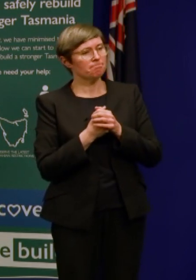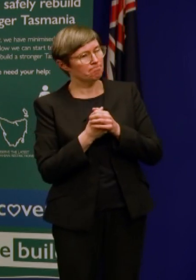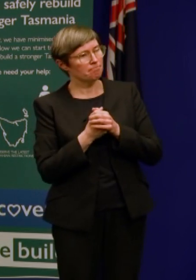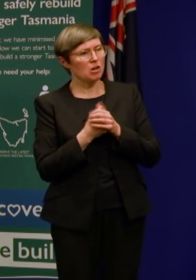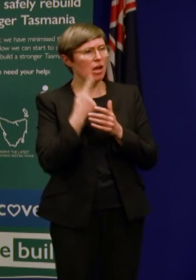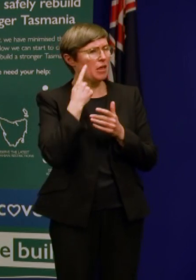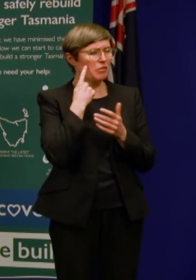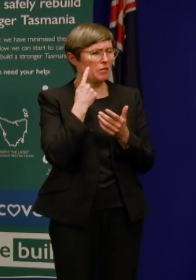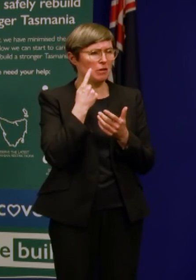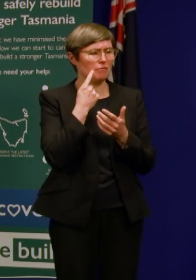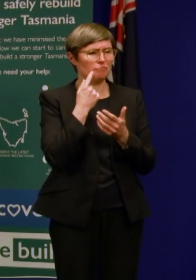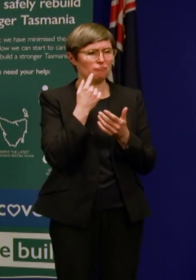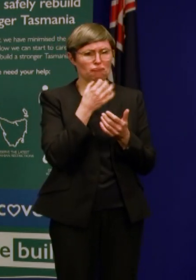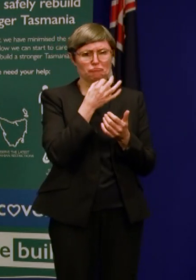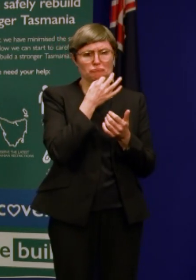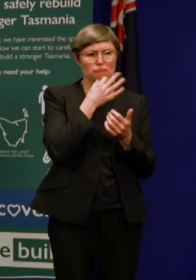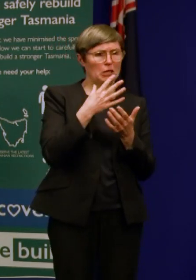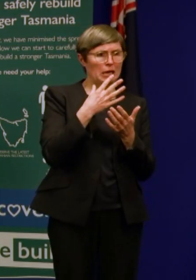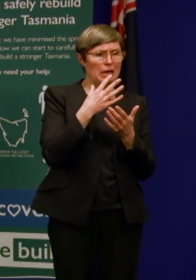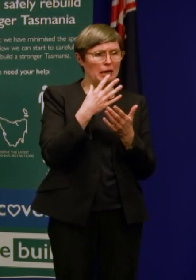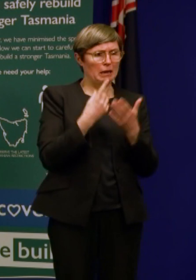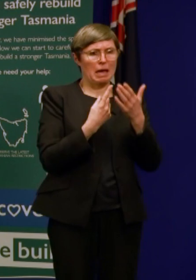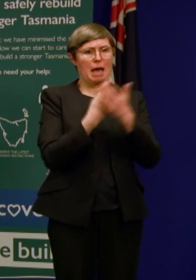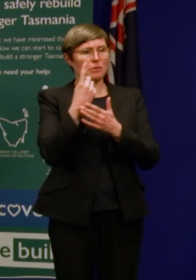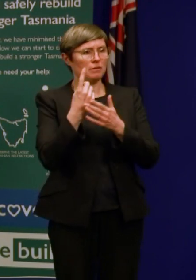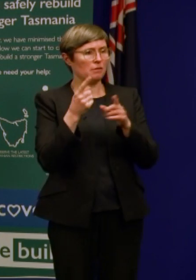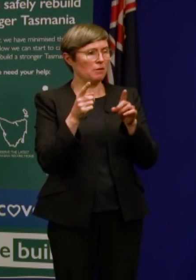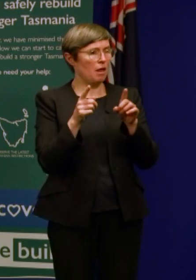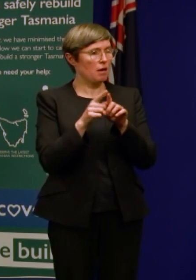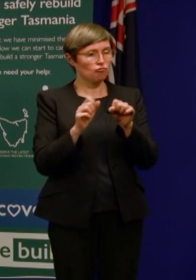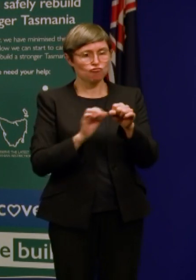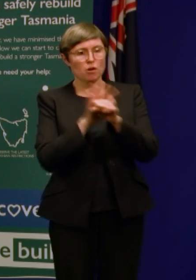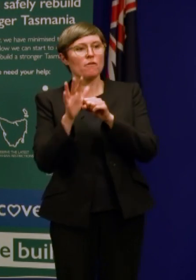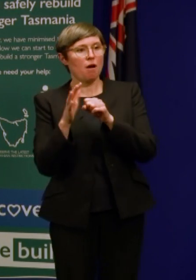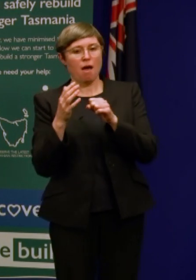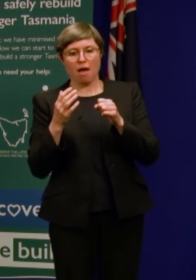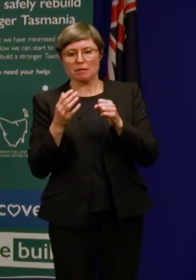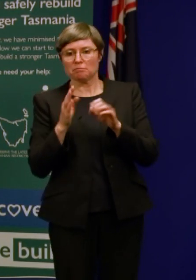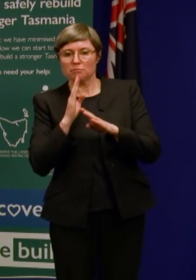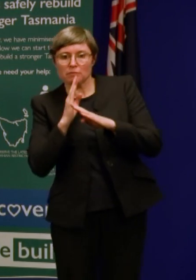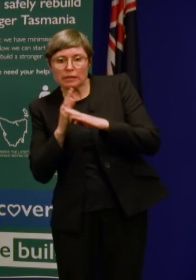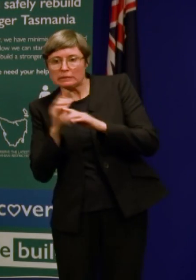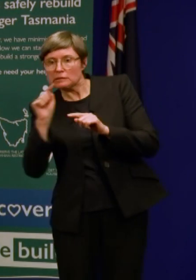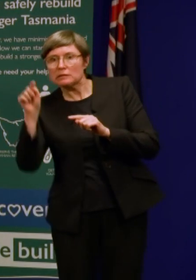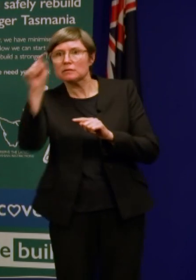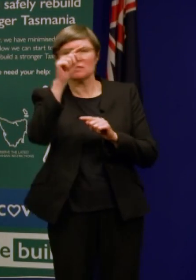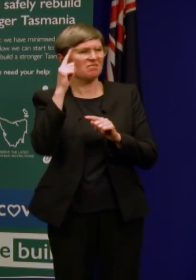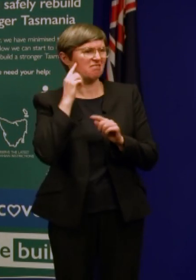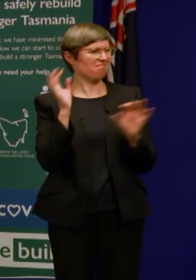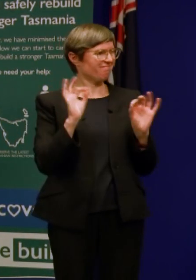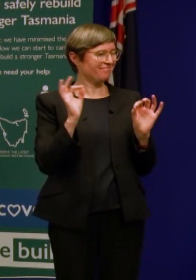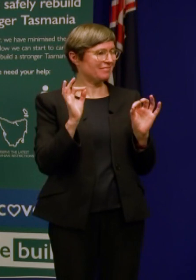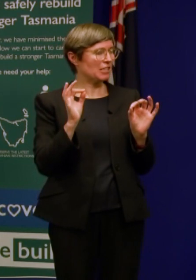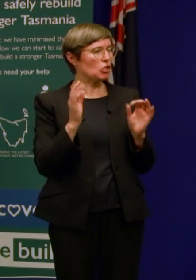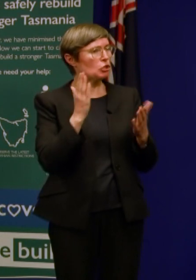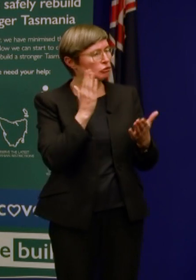unlikely that there are pockets of coronavirus around other parts of Australia that haven't been detected. It's impossible